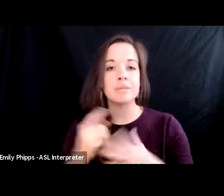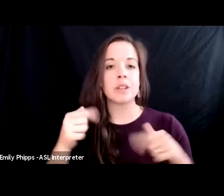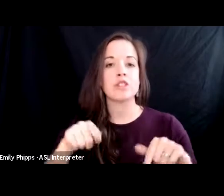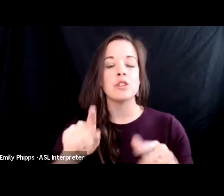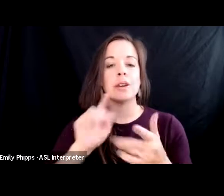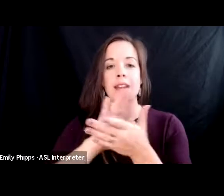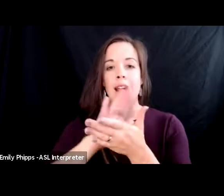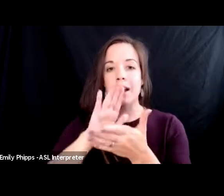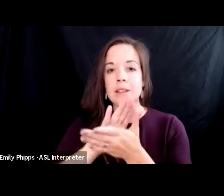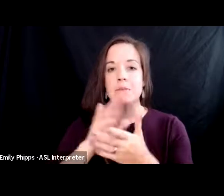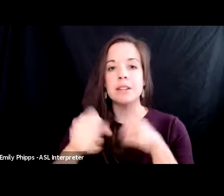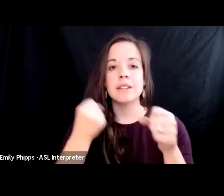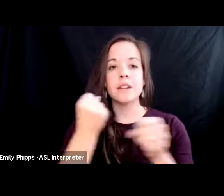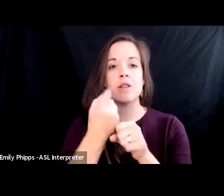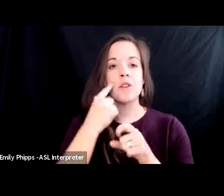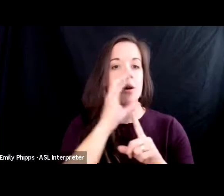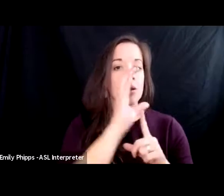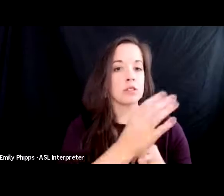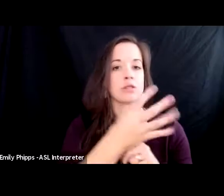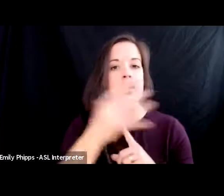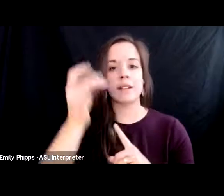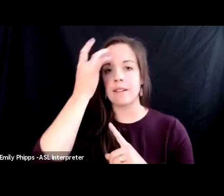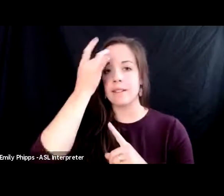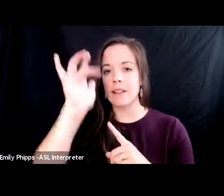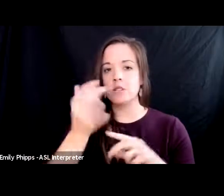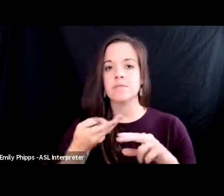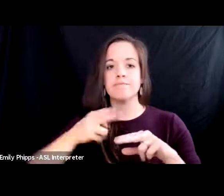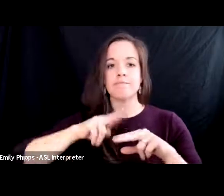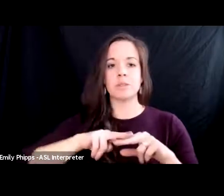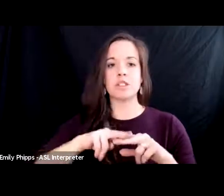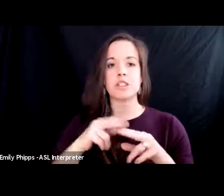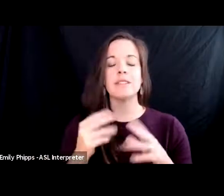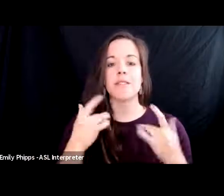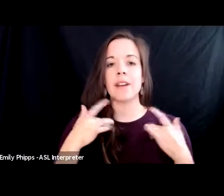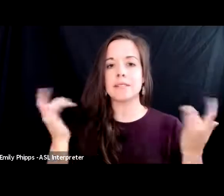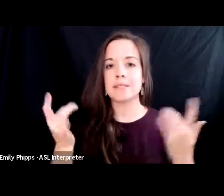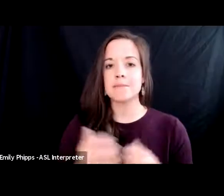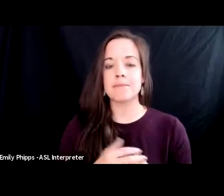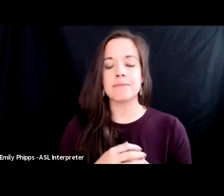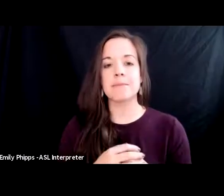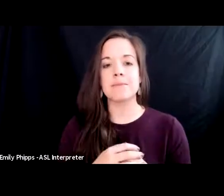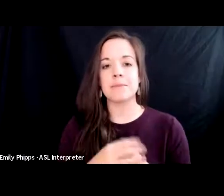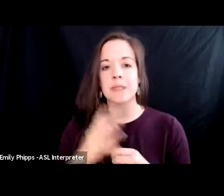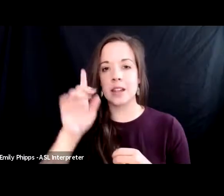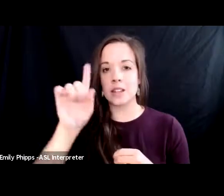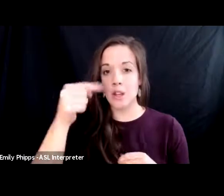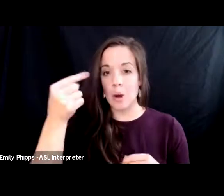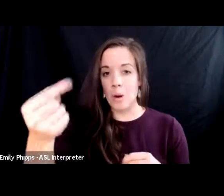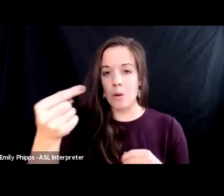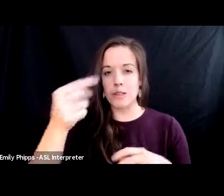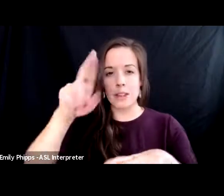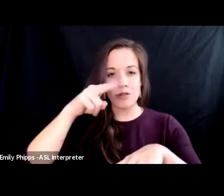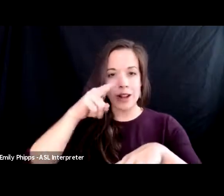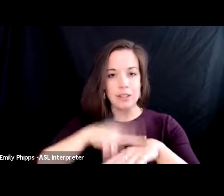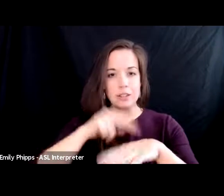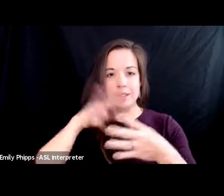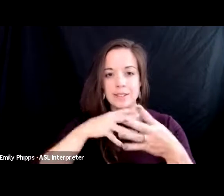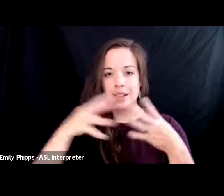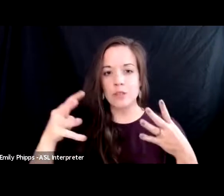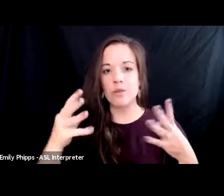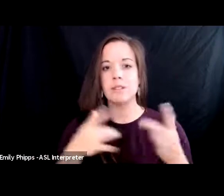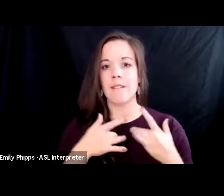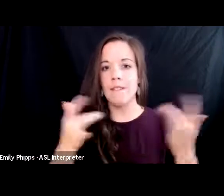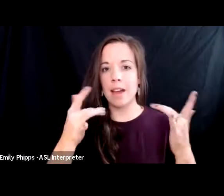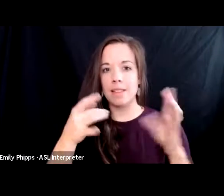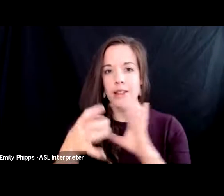for culturally and intellectually enriching events it is the only regularly scheduled event that unites